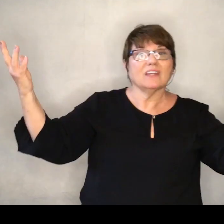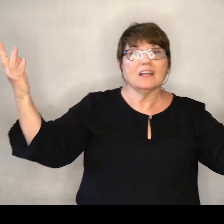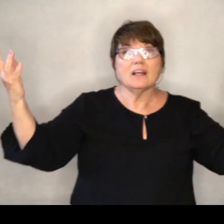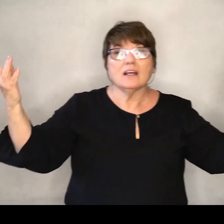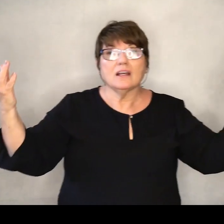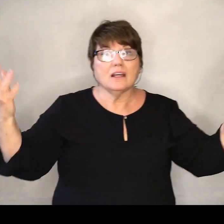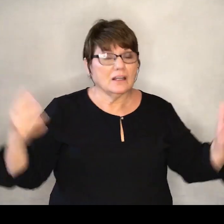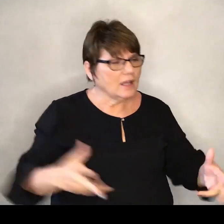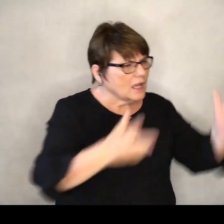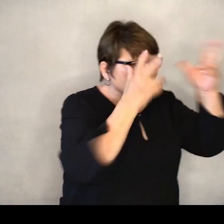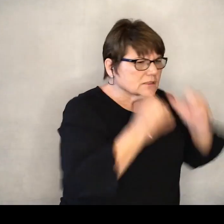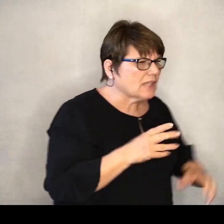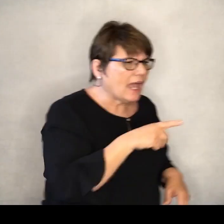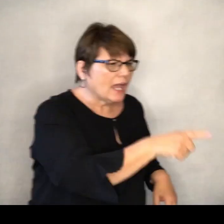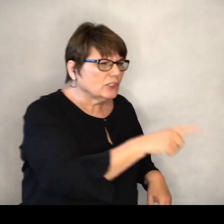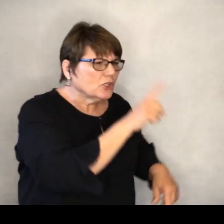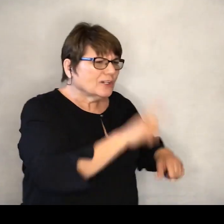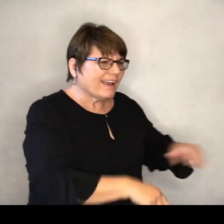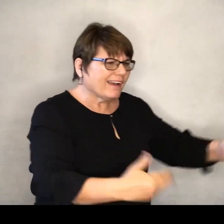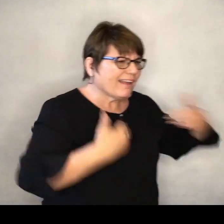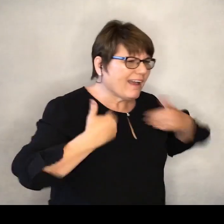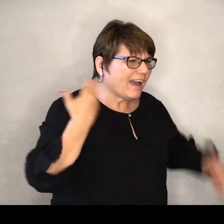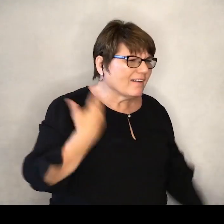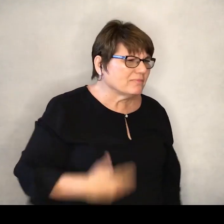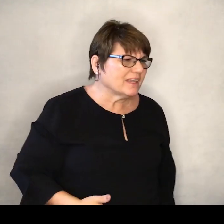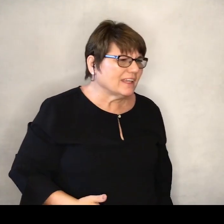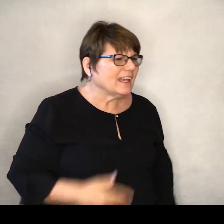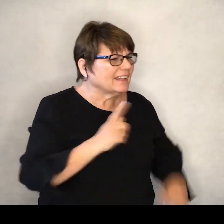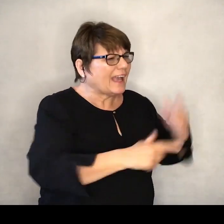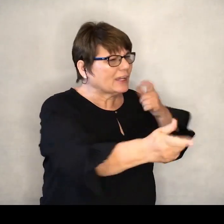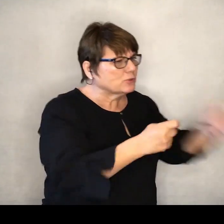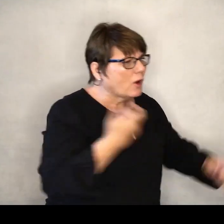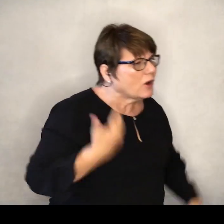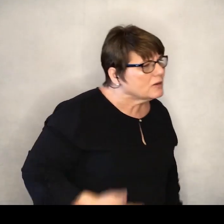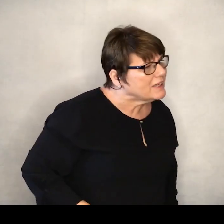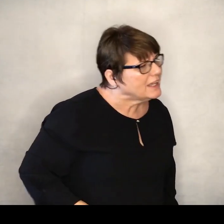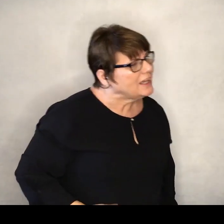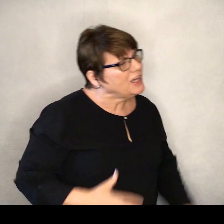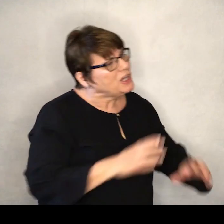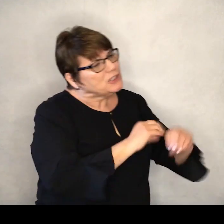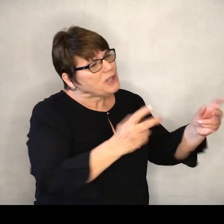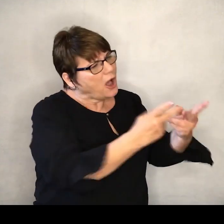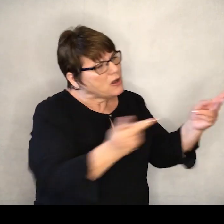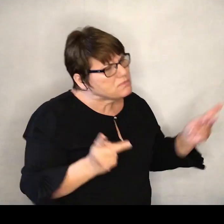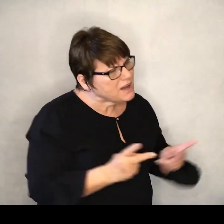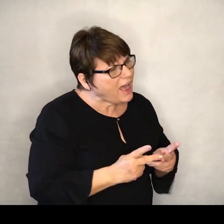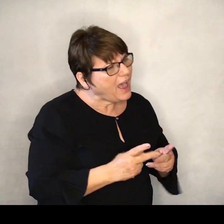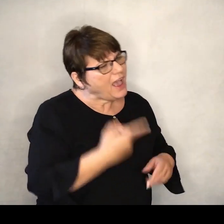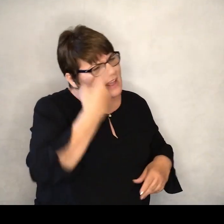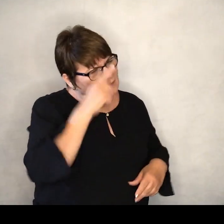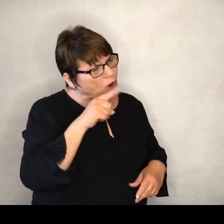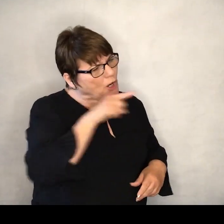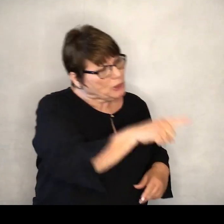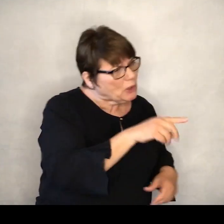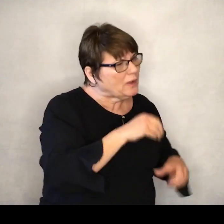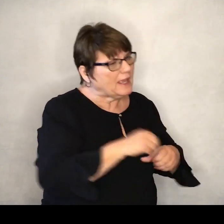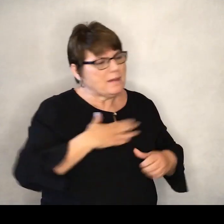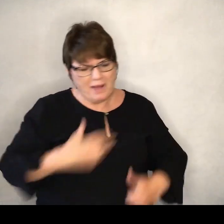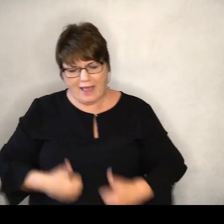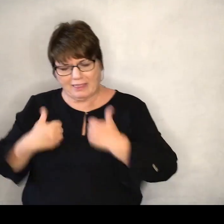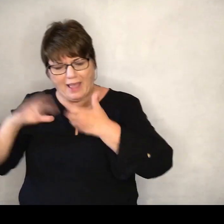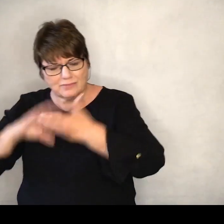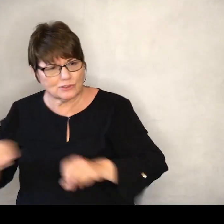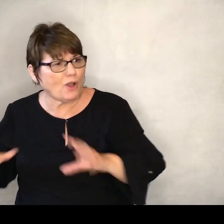If you don't know me, there ain't no room in this story,